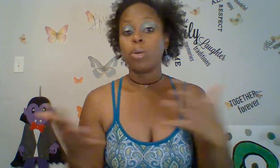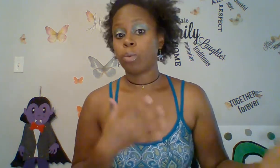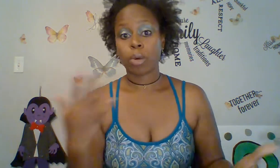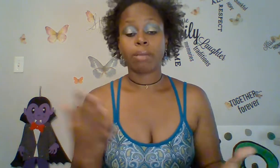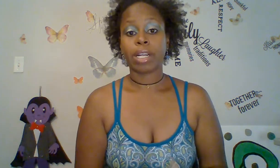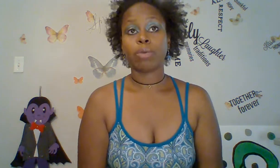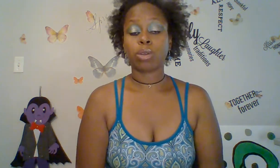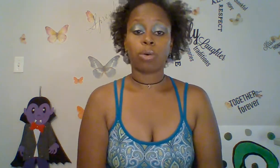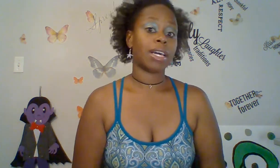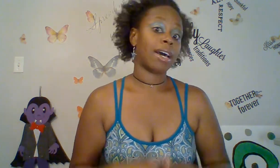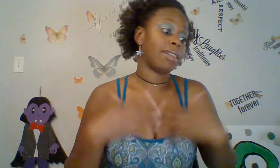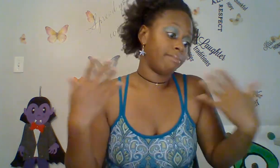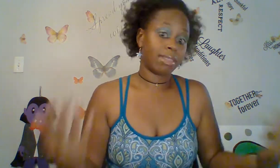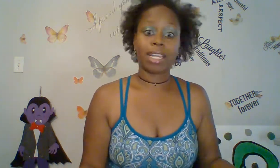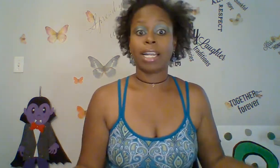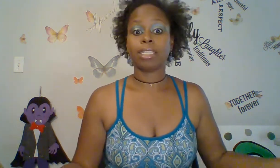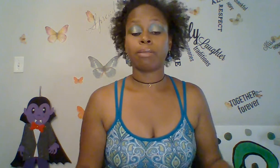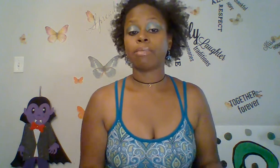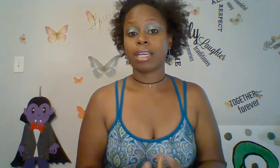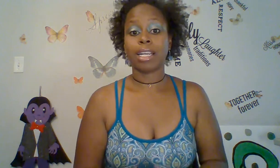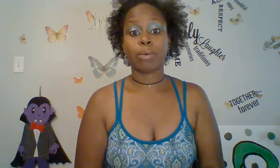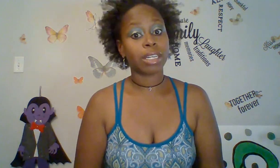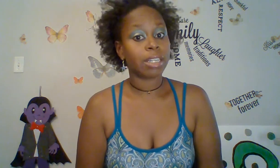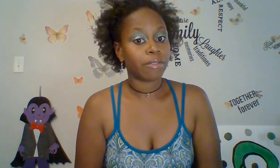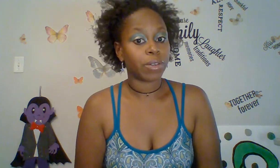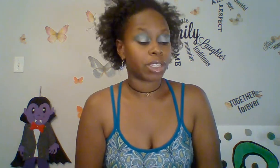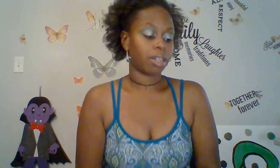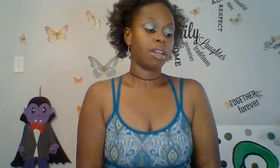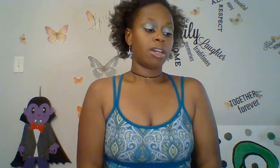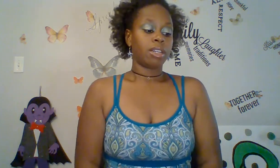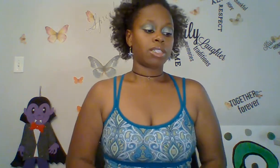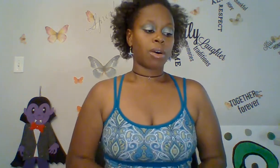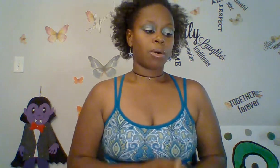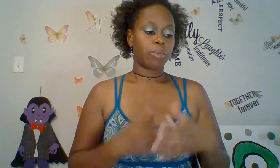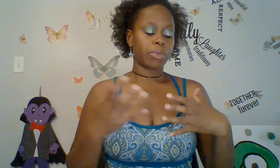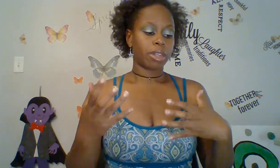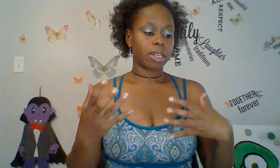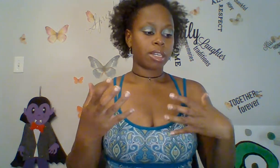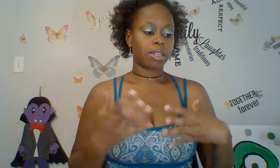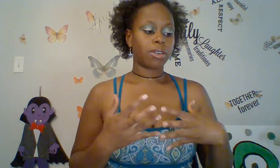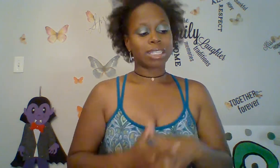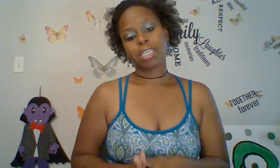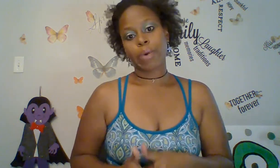when, but I was told that that is a thing that I will need in the future. So, you can see why